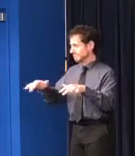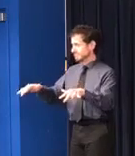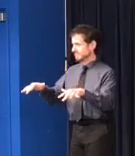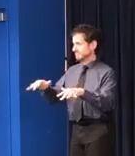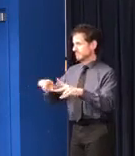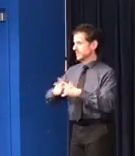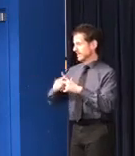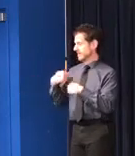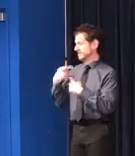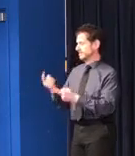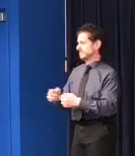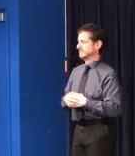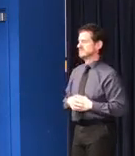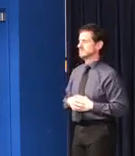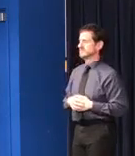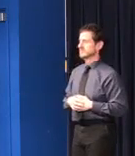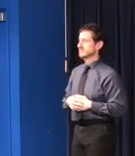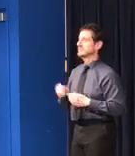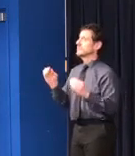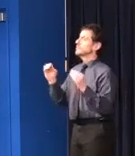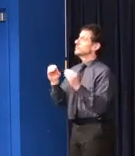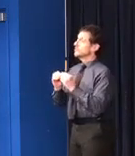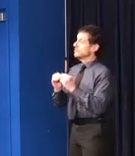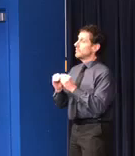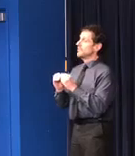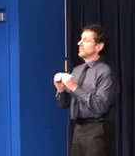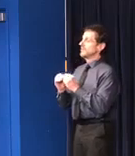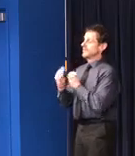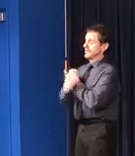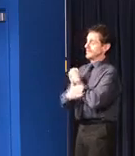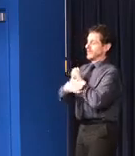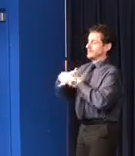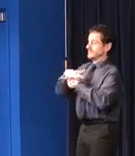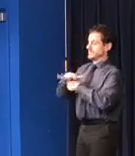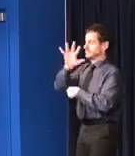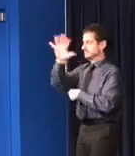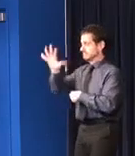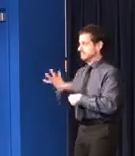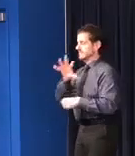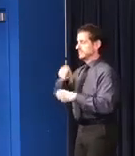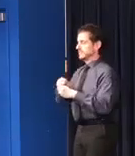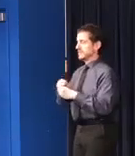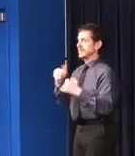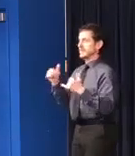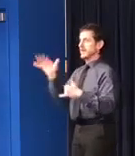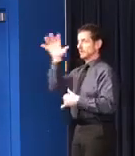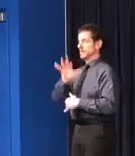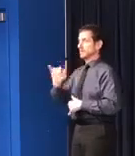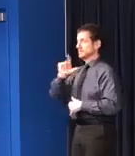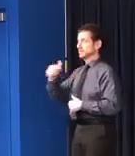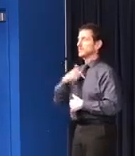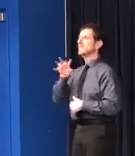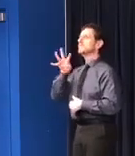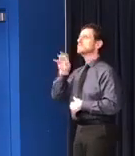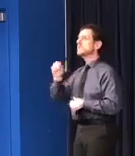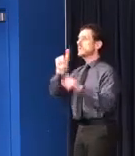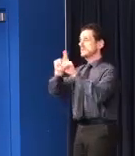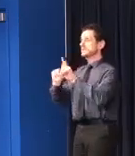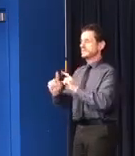also have additional counties that have been included in the roles. We have 40 counties across Illinois.